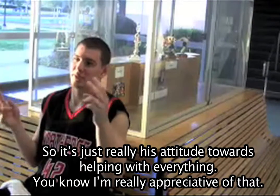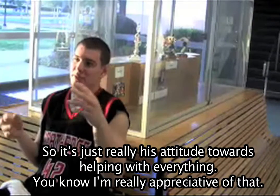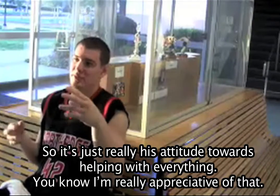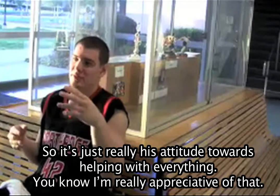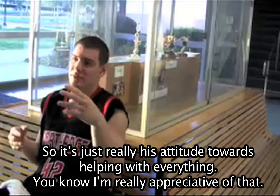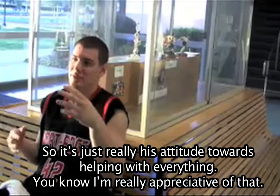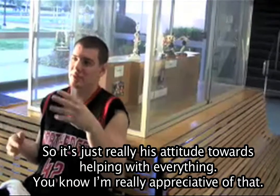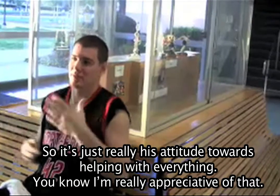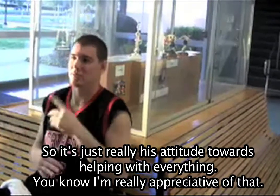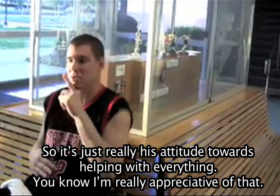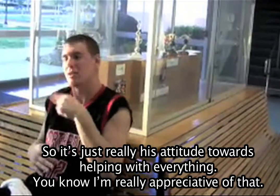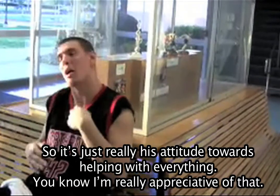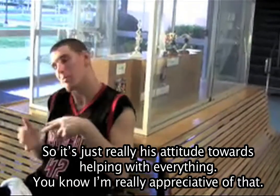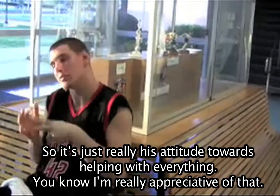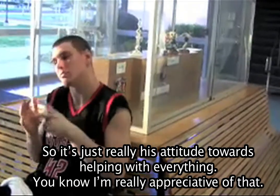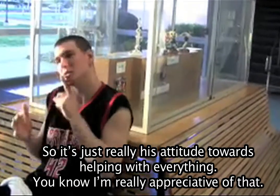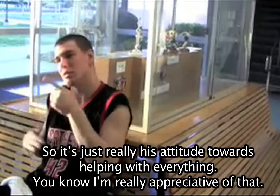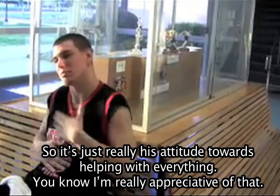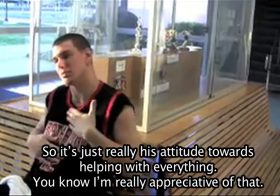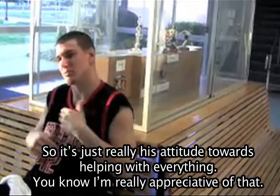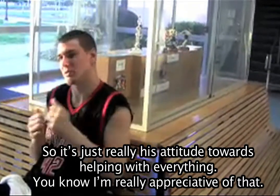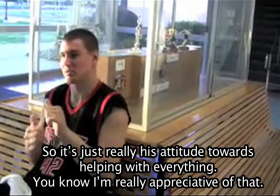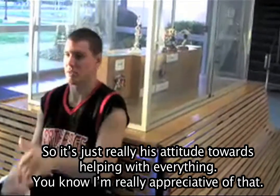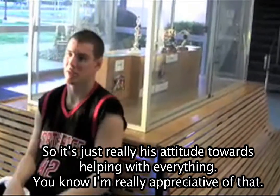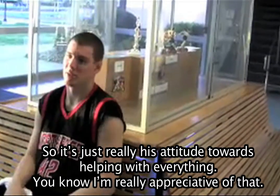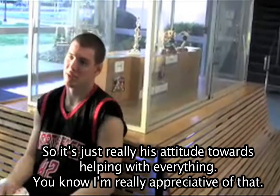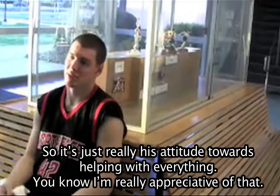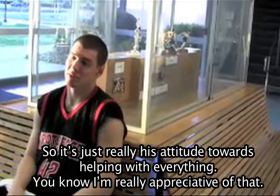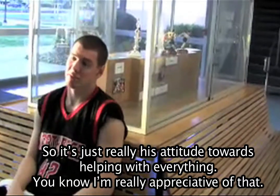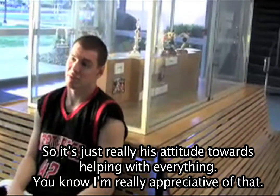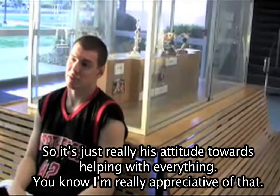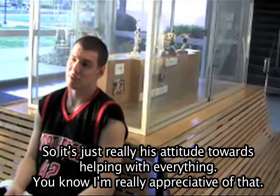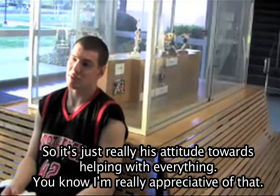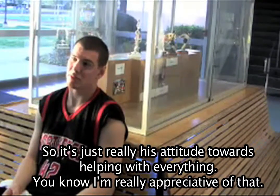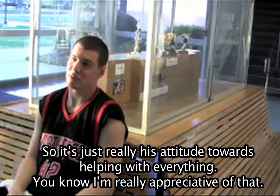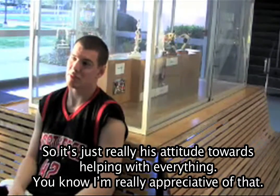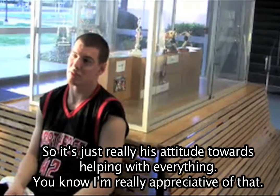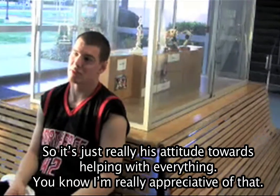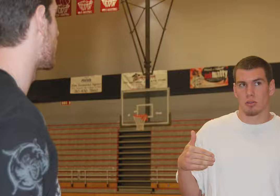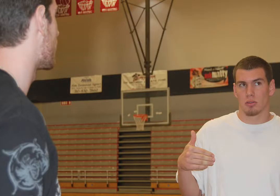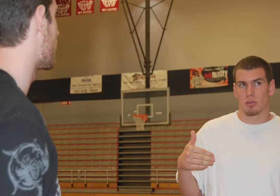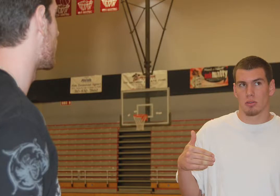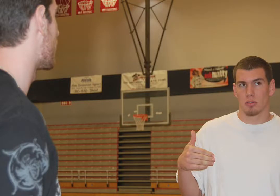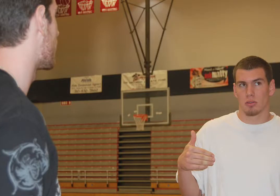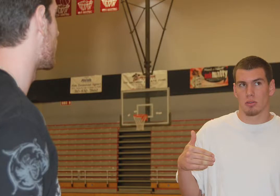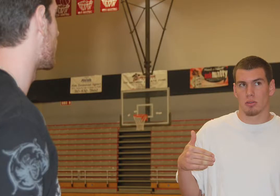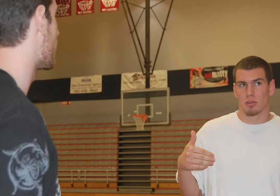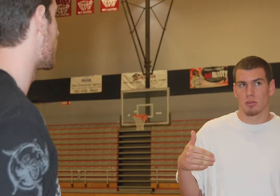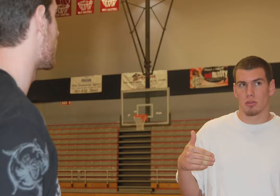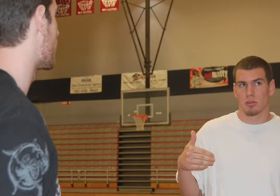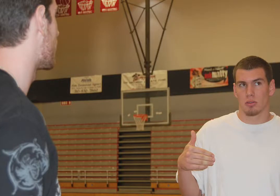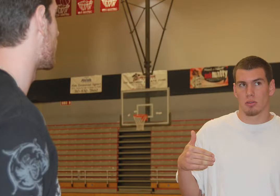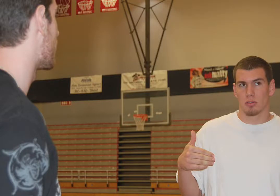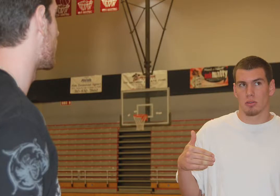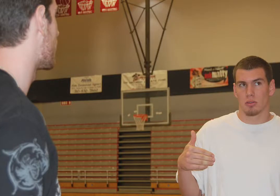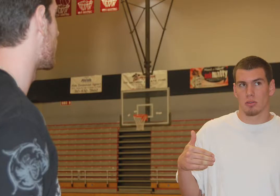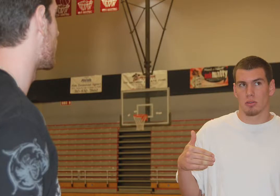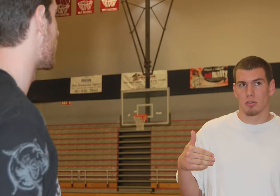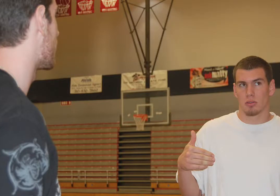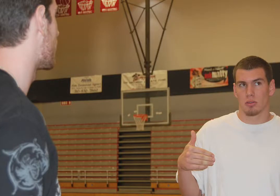attitude towards helping me do everything, you know, I'm really appreciative of that. He's an inspiration to a